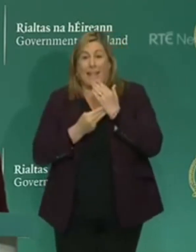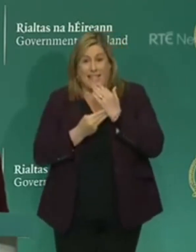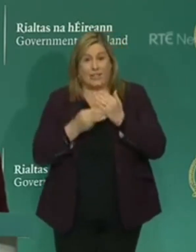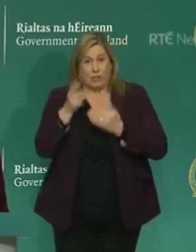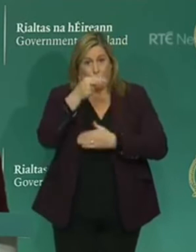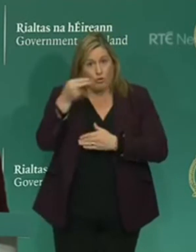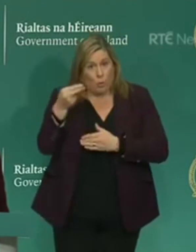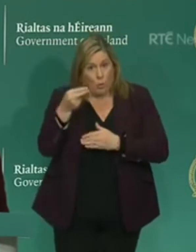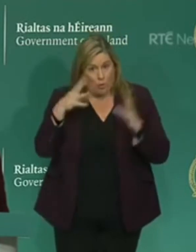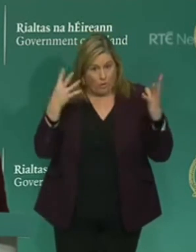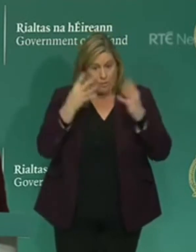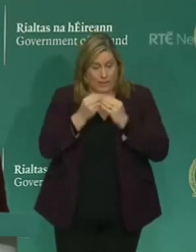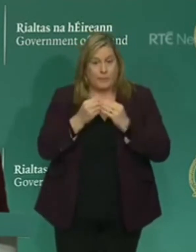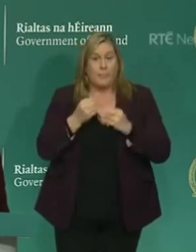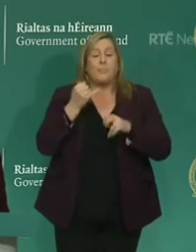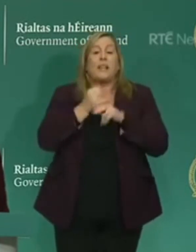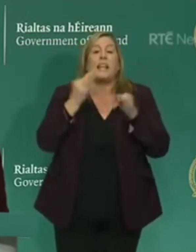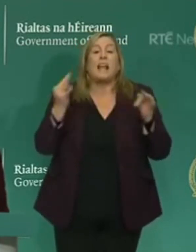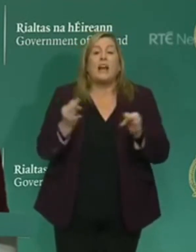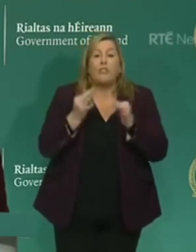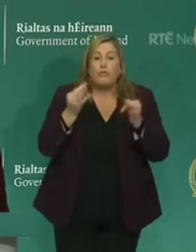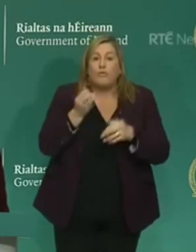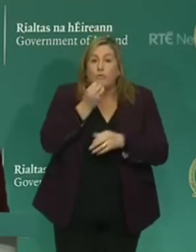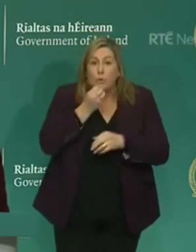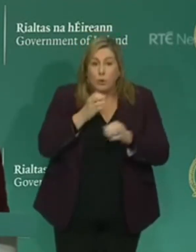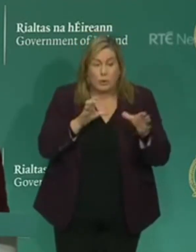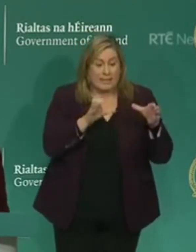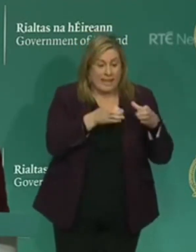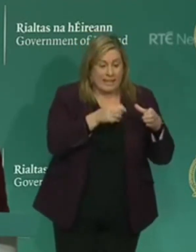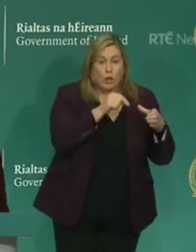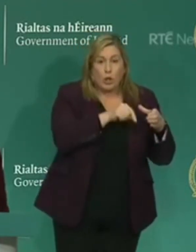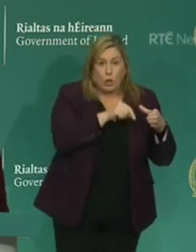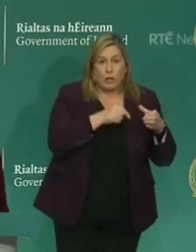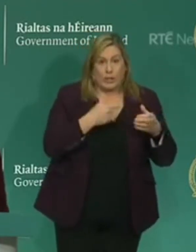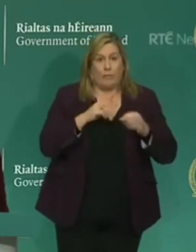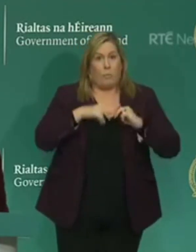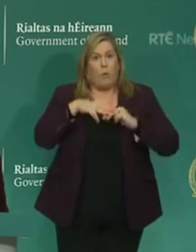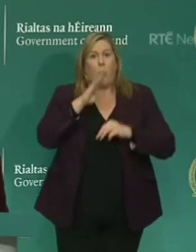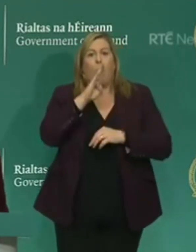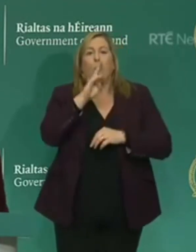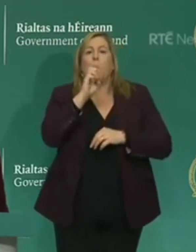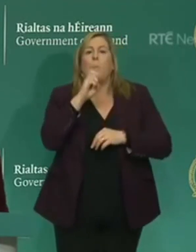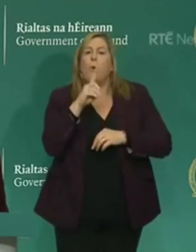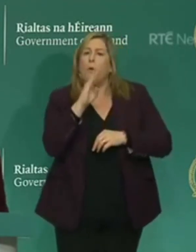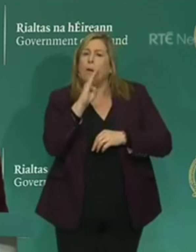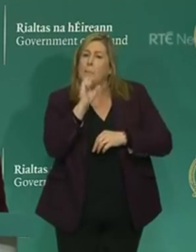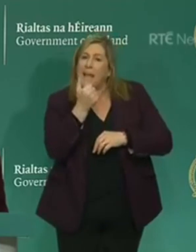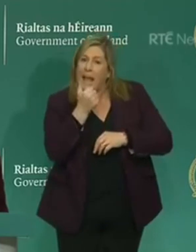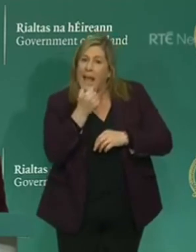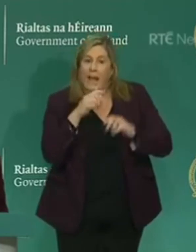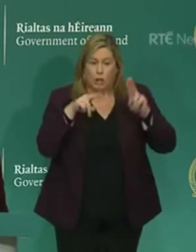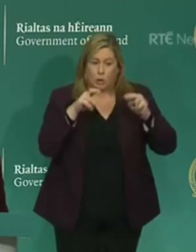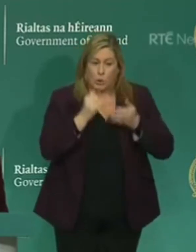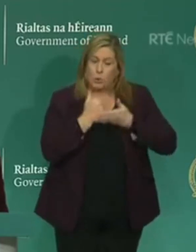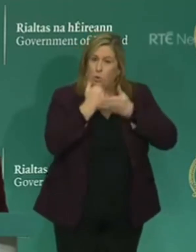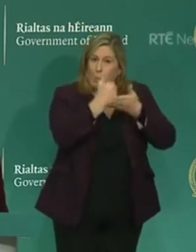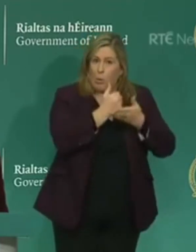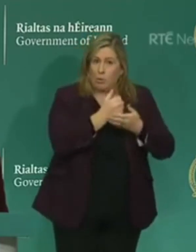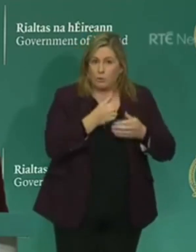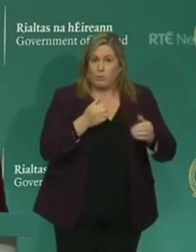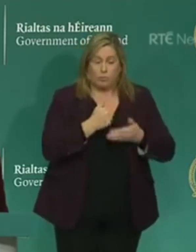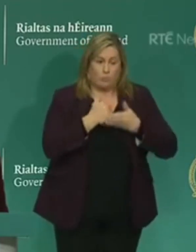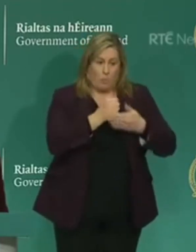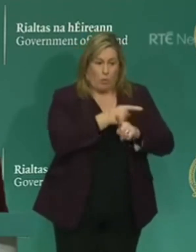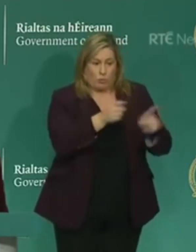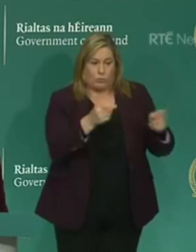In the agri-food sector, Board BIA has introduced a range of new supports and tailored existing programs to support the agri-food